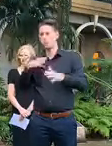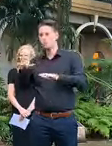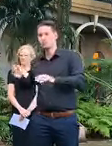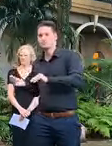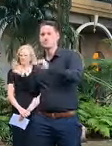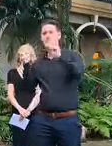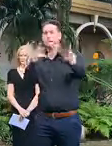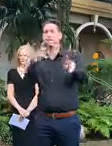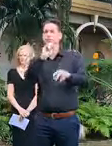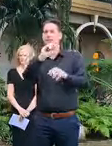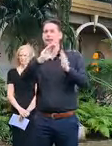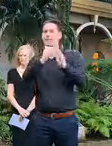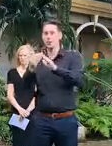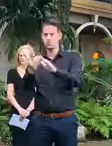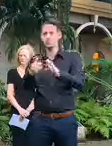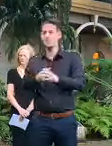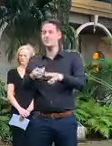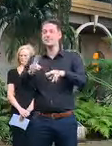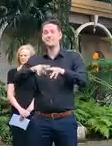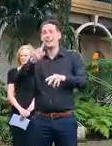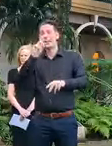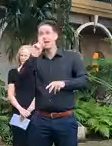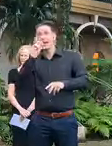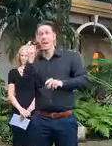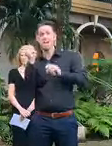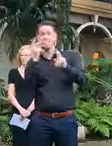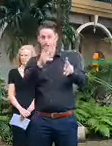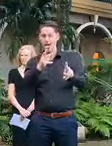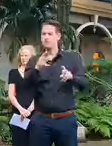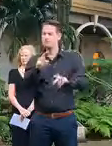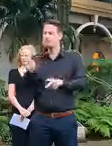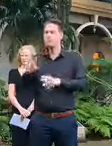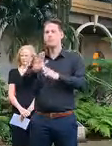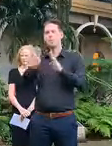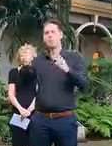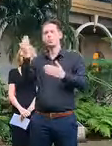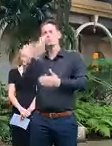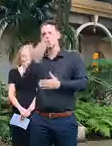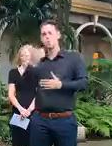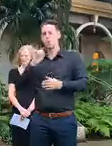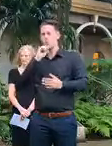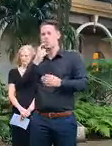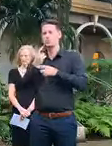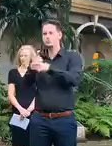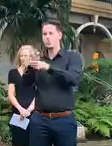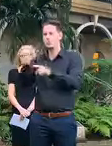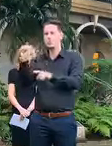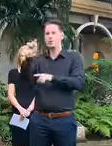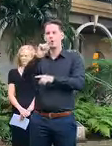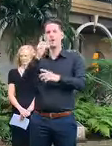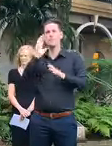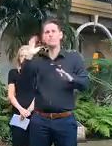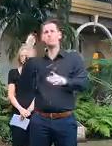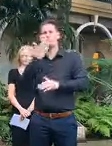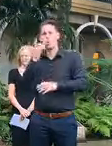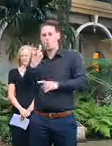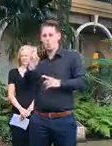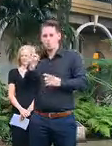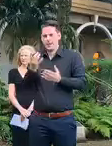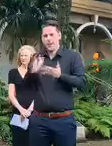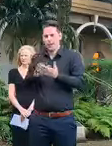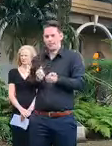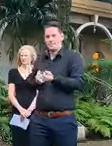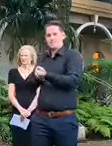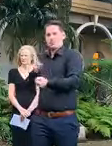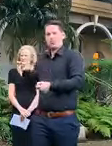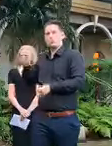is not possible we will make sure, a lot of them are in boarding schools, we'll make sure that we talk to the different schools to see what other measures we can put in